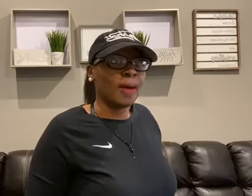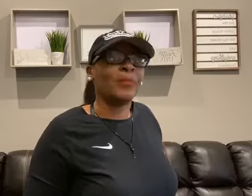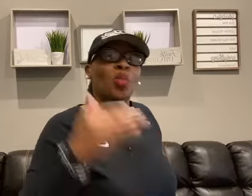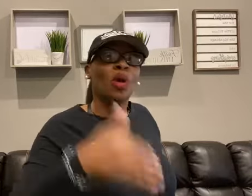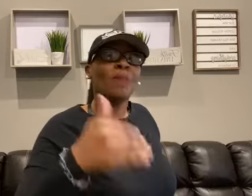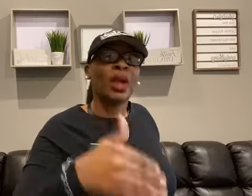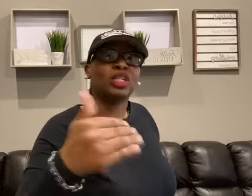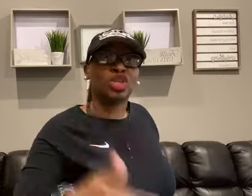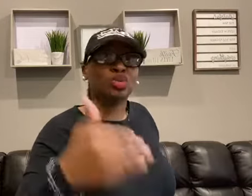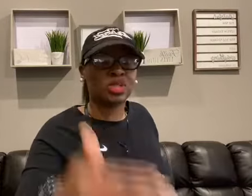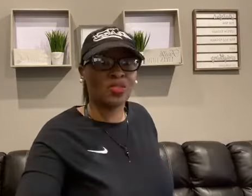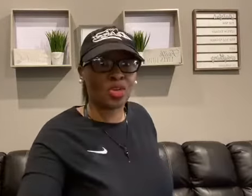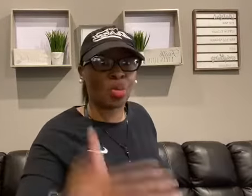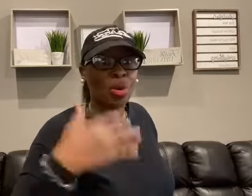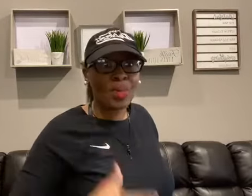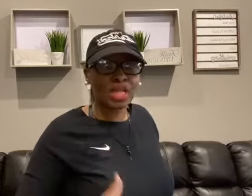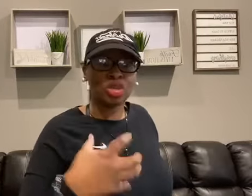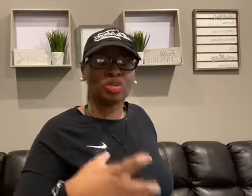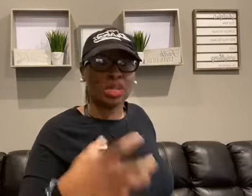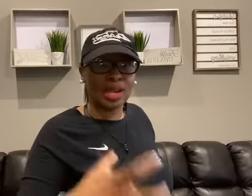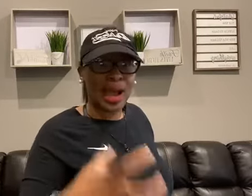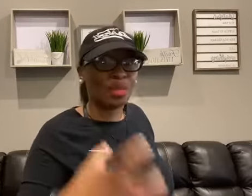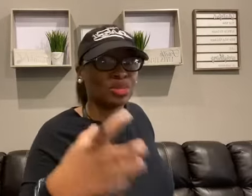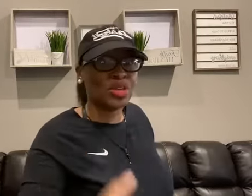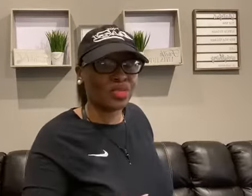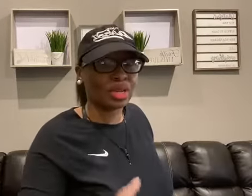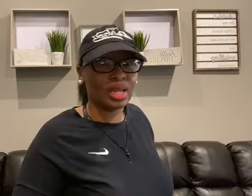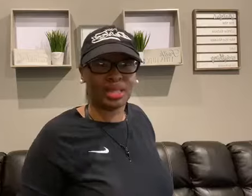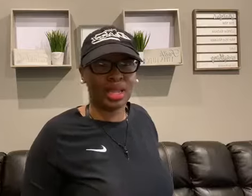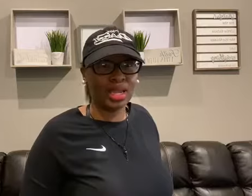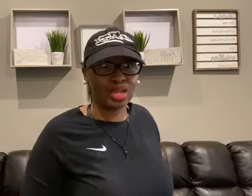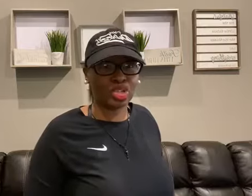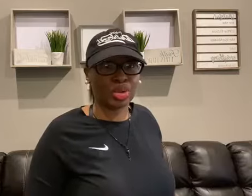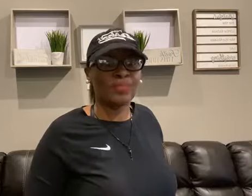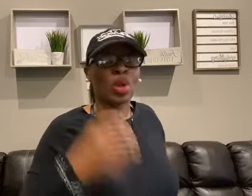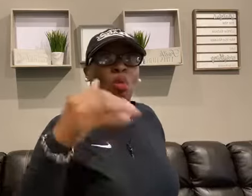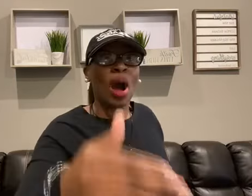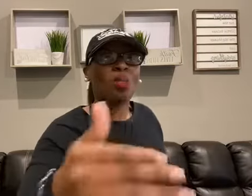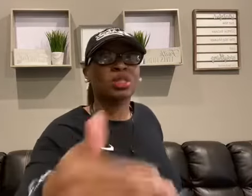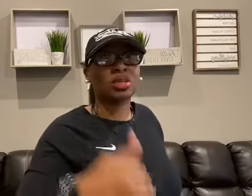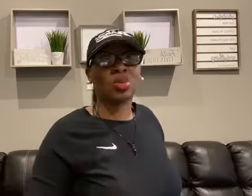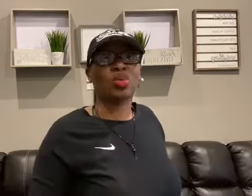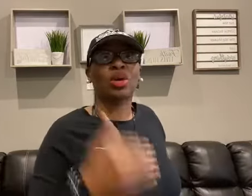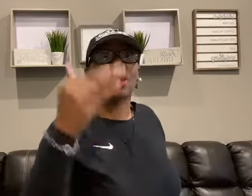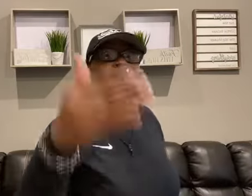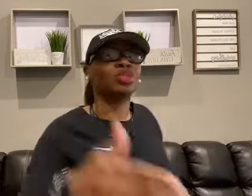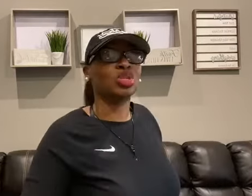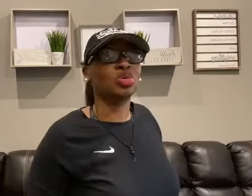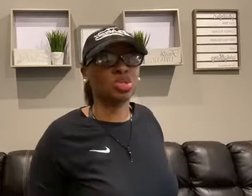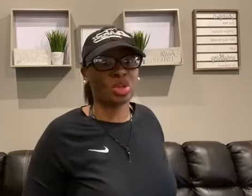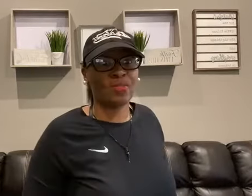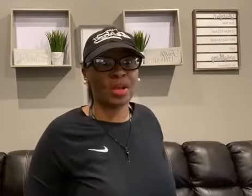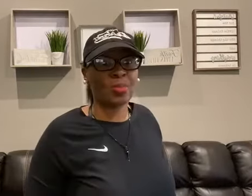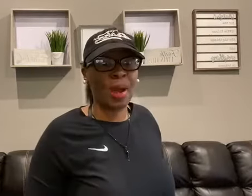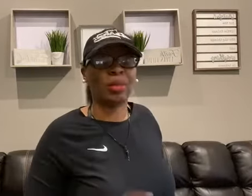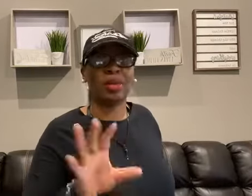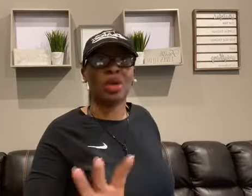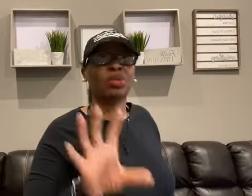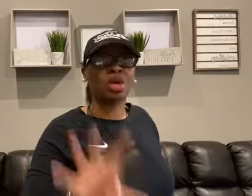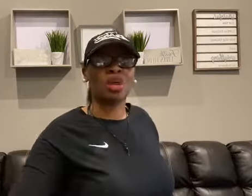but what makes you different? What makes you stand out differently in the industry? Why would someone want to come to you to solve their problem? Again, we're